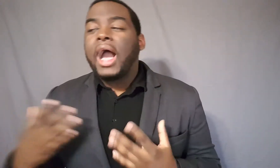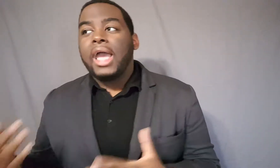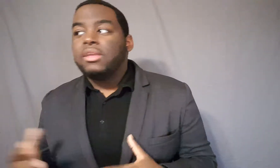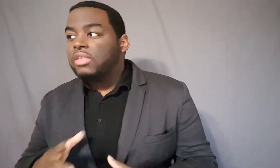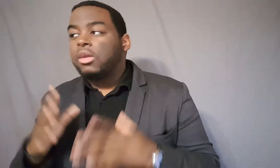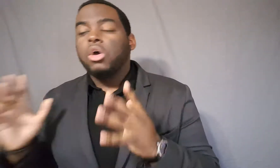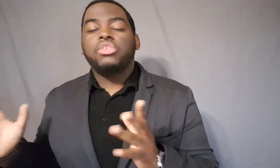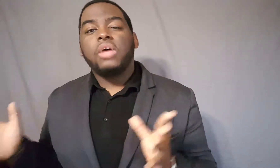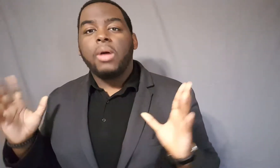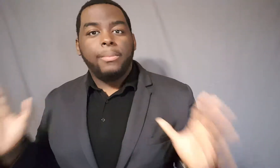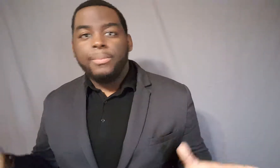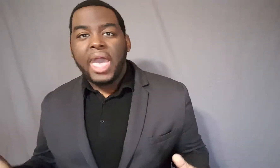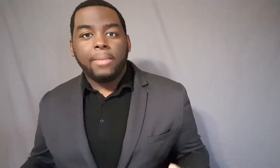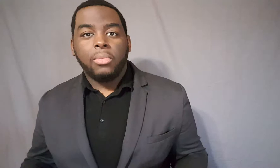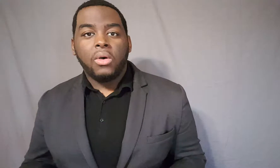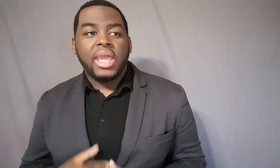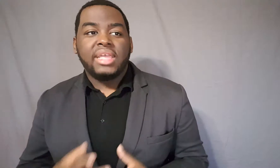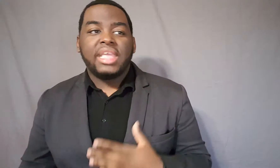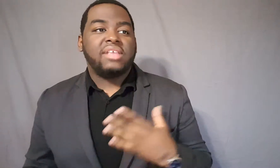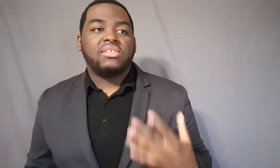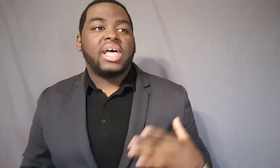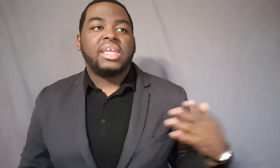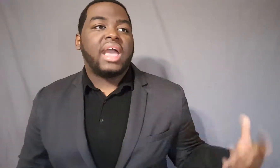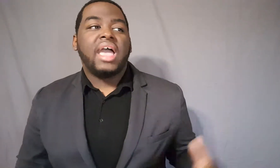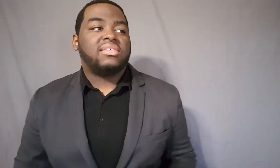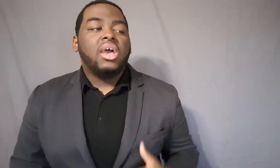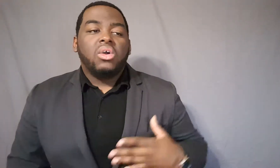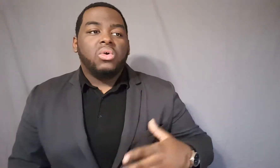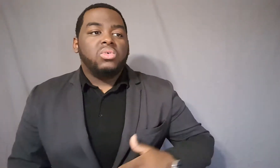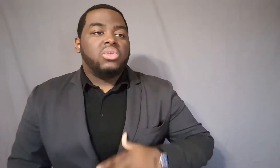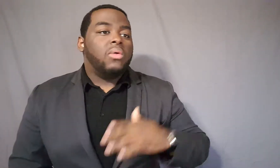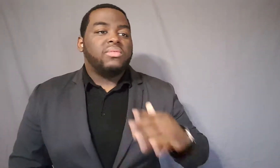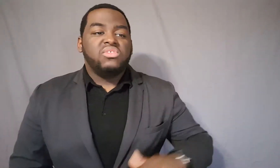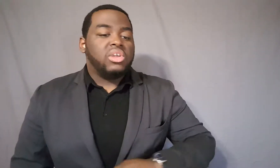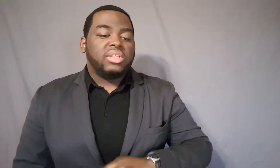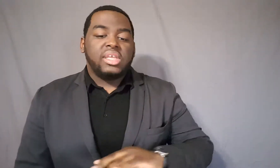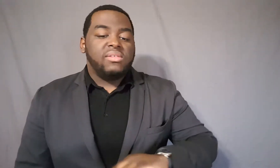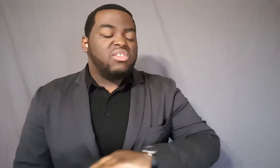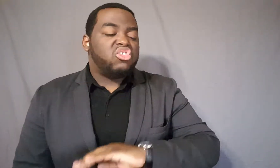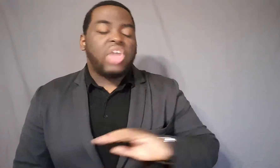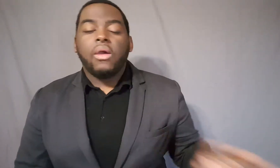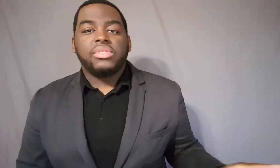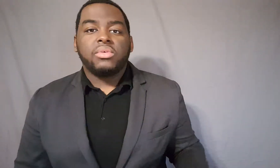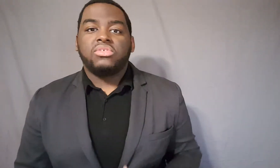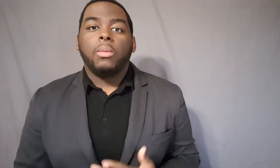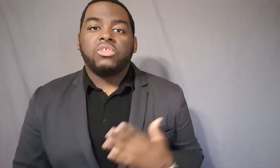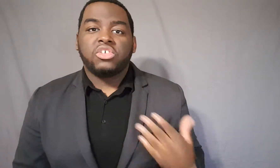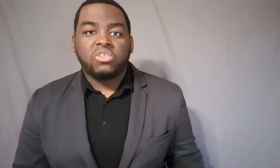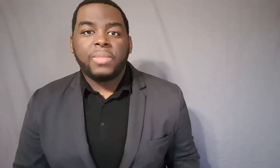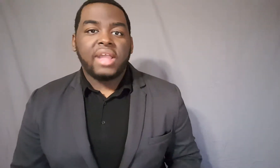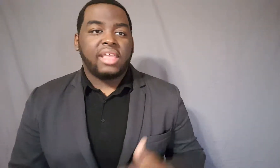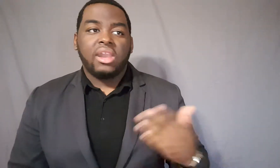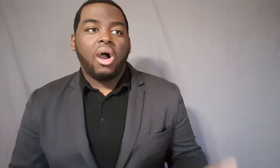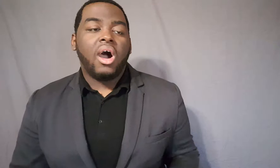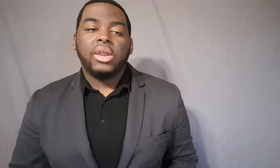girls love a bad boy, they dislike guys who don't generally shower with them with so much respect and honor.